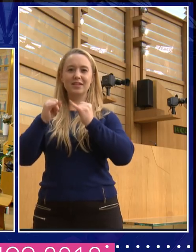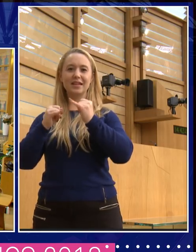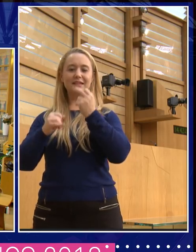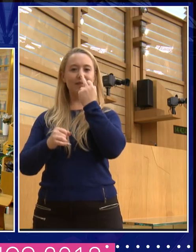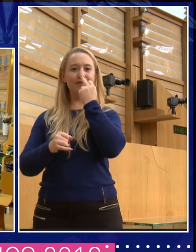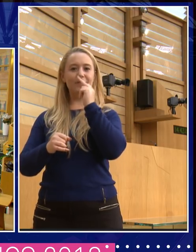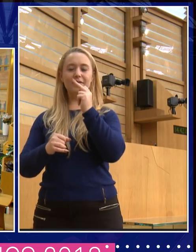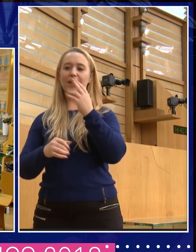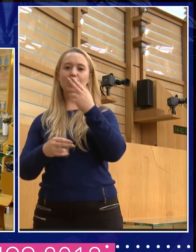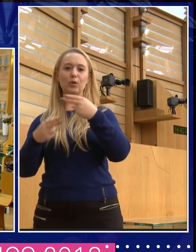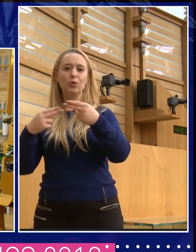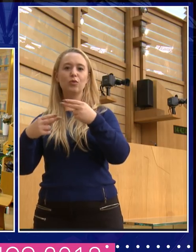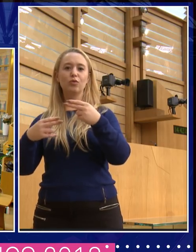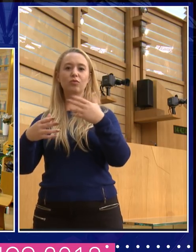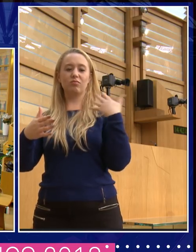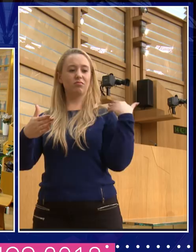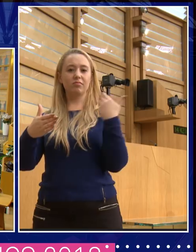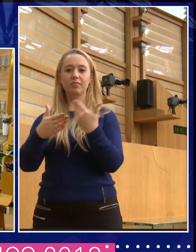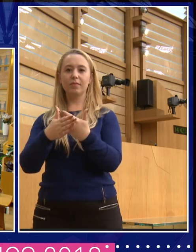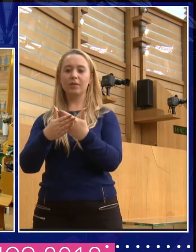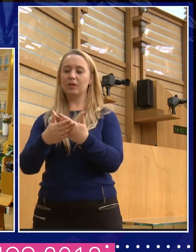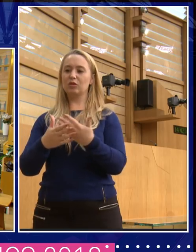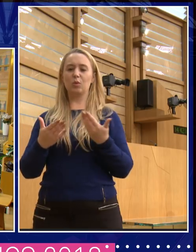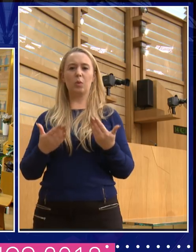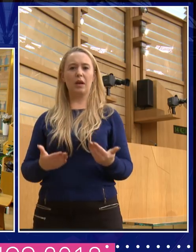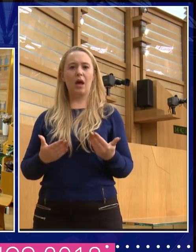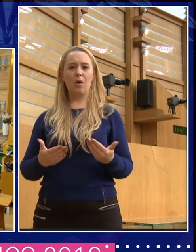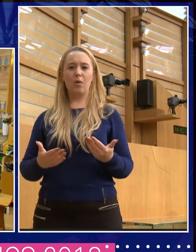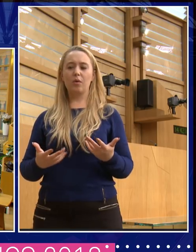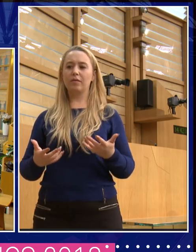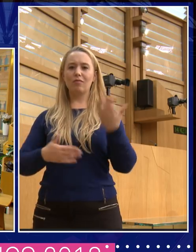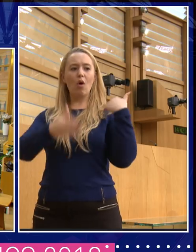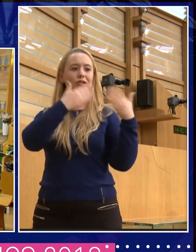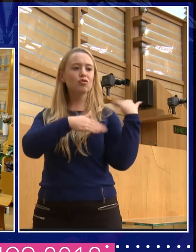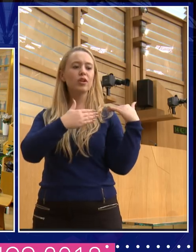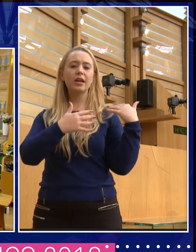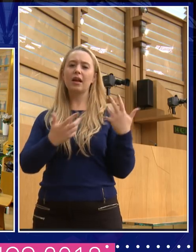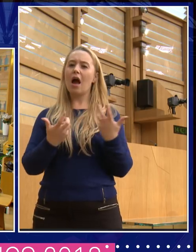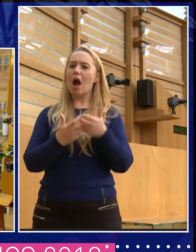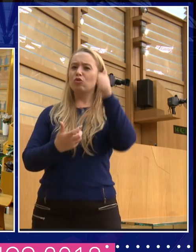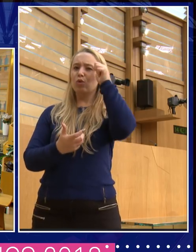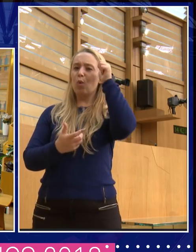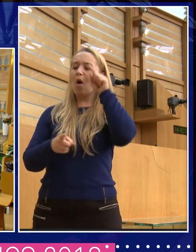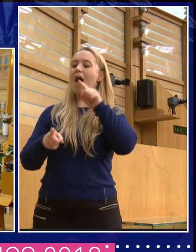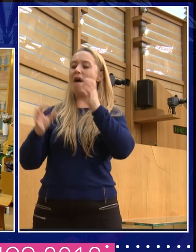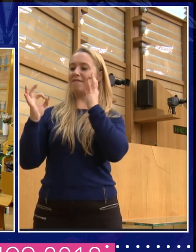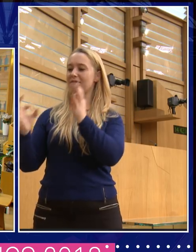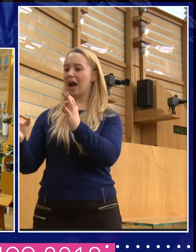How do you establish a fact in, in, in history? Would like to say something about that, please? Thank you. It's extremely difficult.